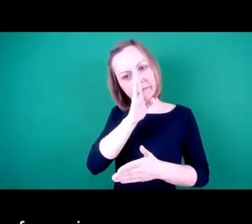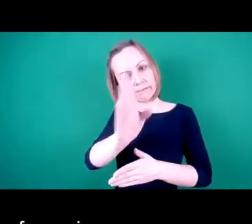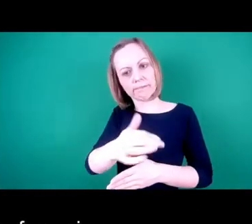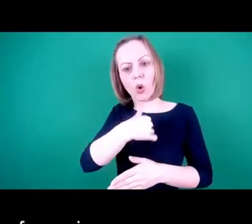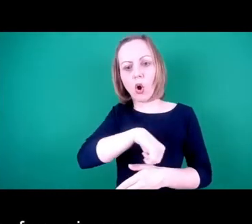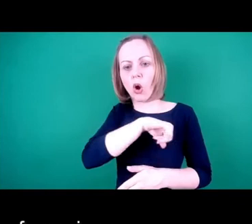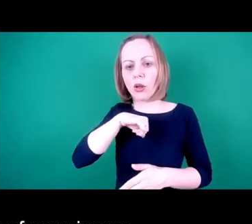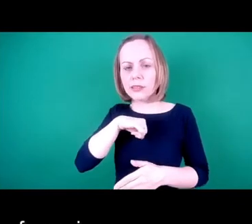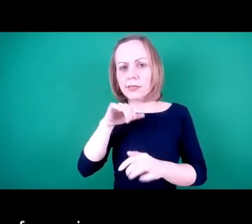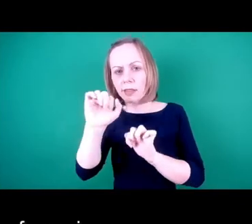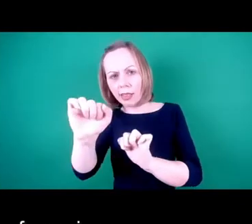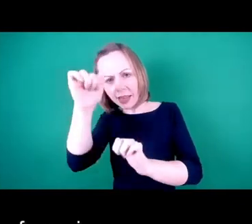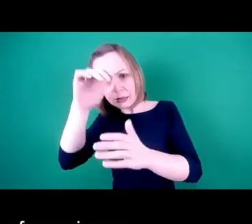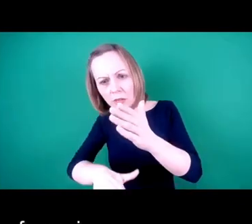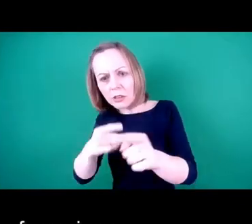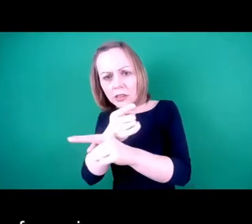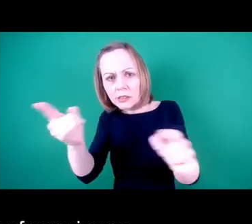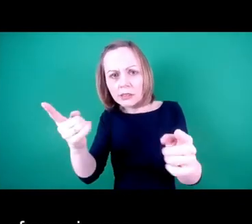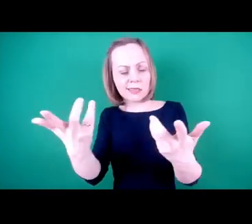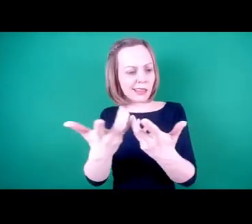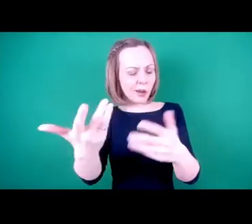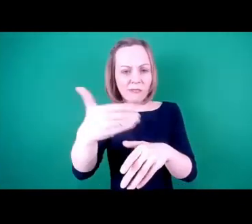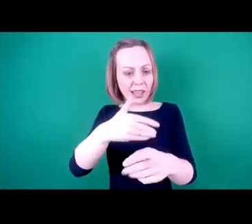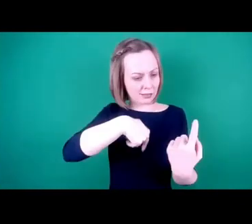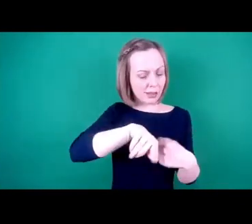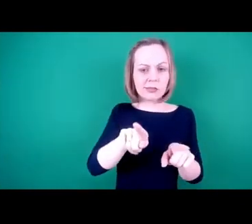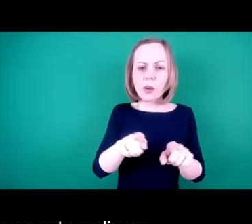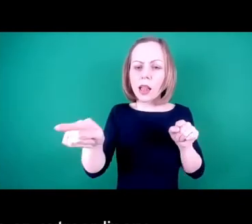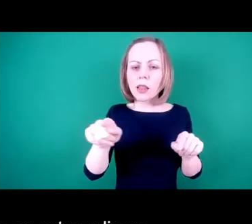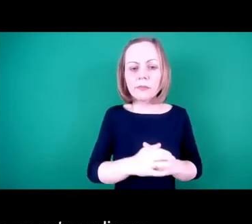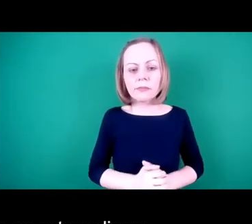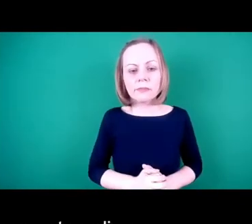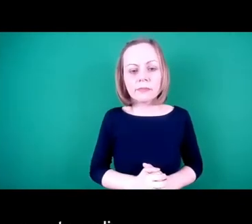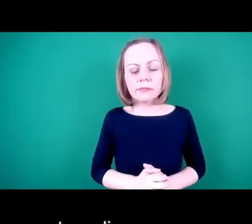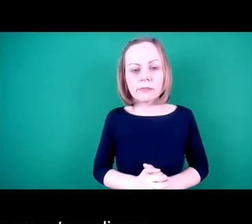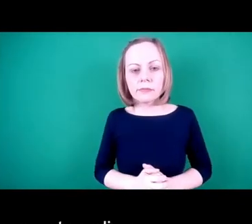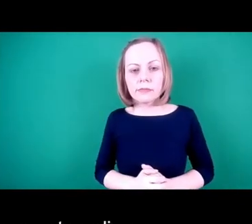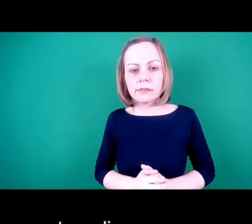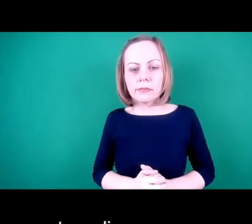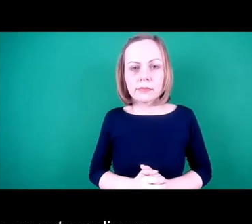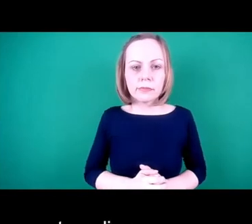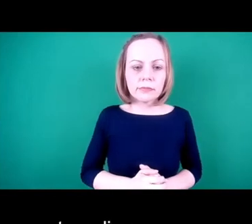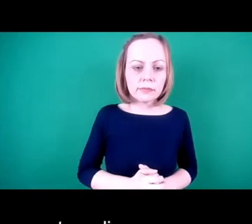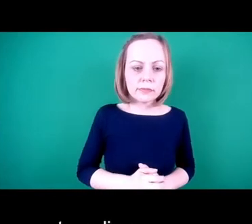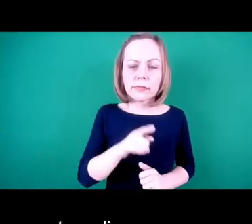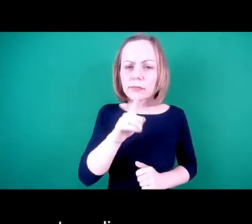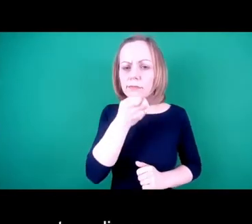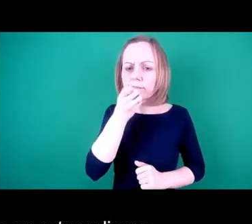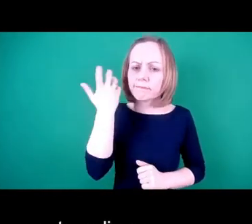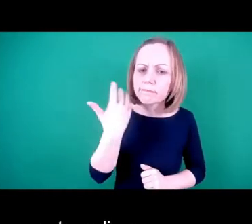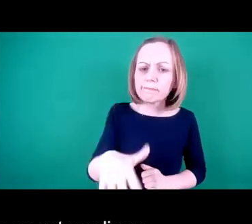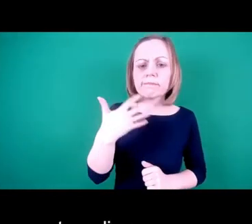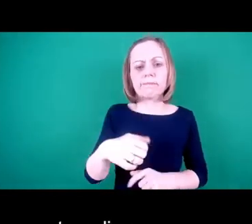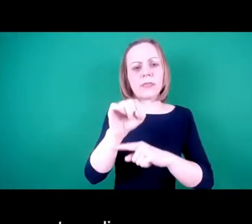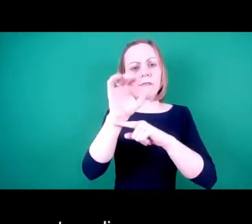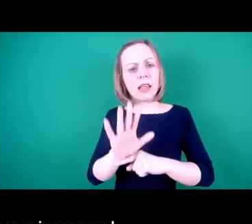experiences that affect us all to differing degrees. And it brings me to an extraordinary film made